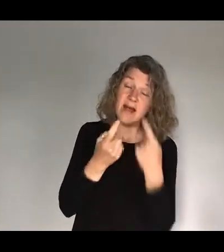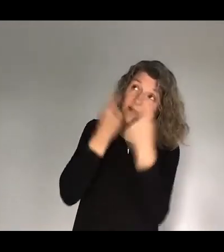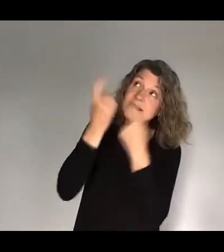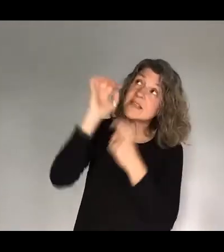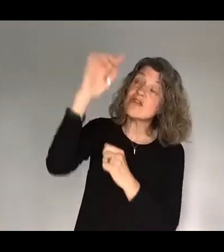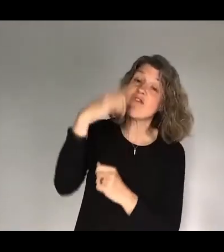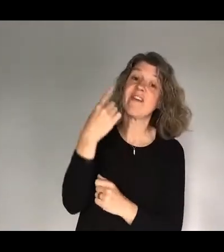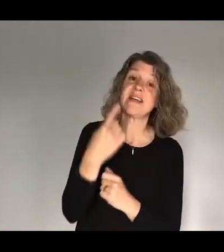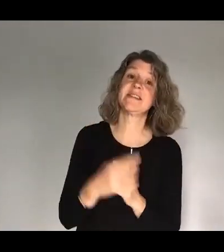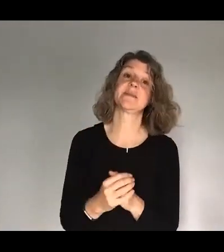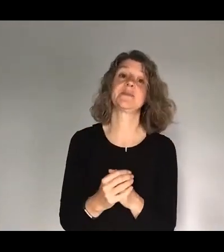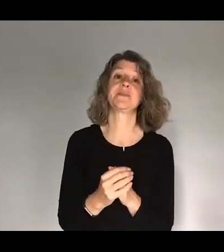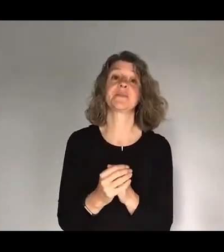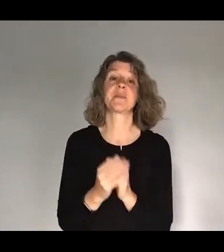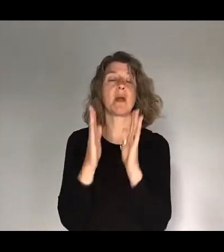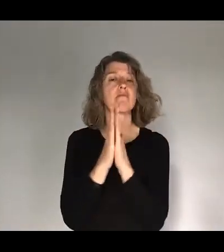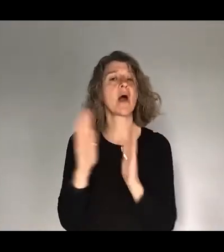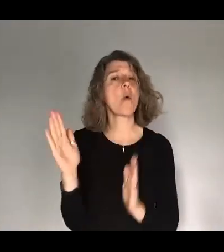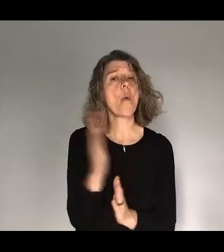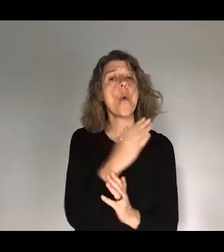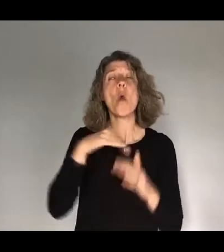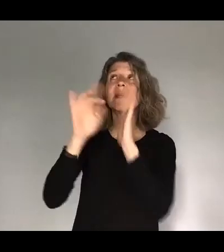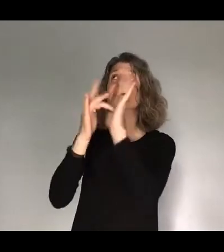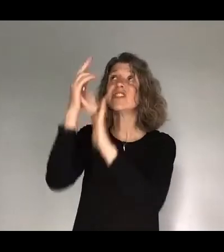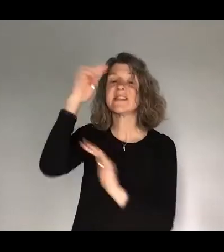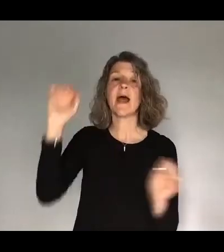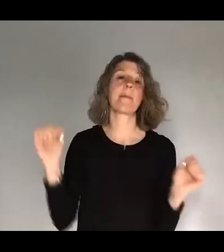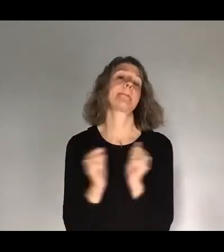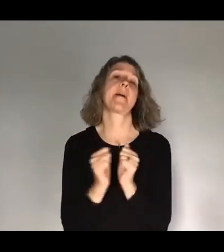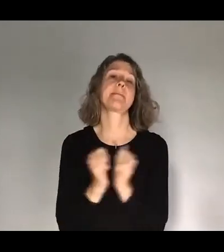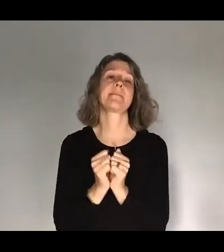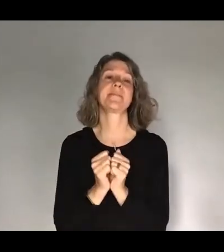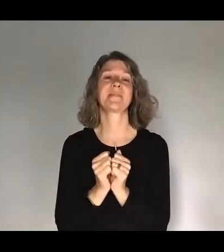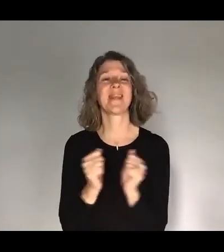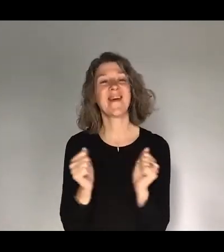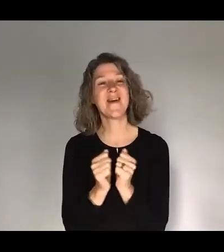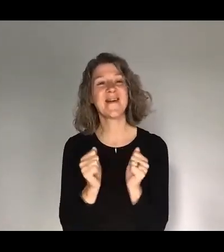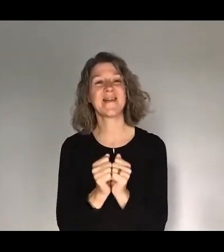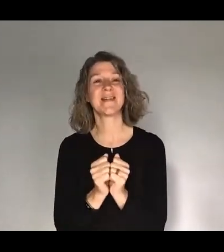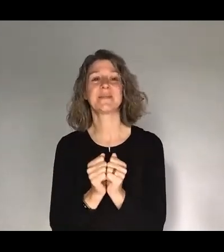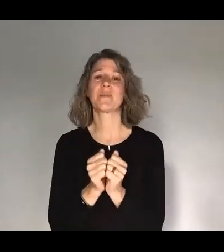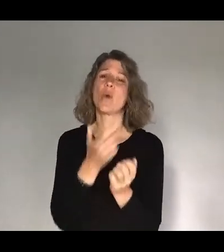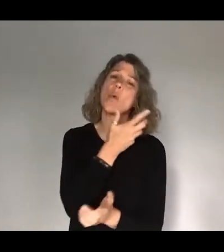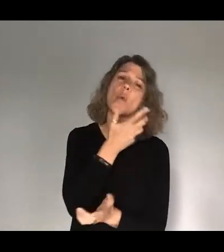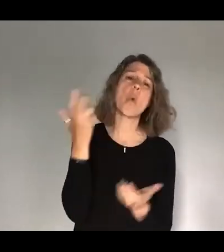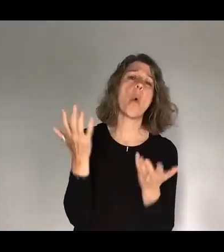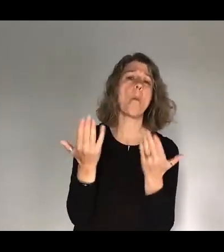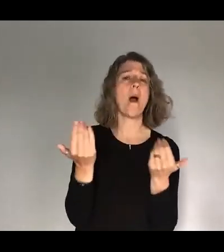We pray this all in Jesus' name. Amen. Amen. Well, a very warm welcome to HTB, particularly if you're new